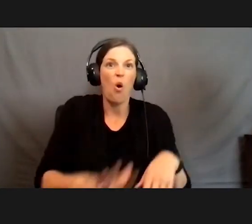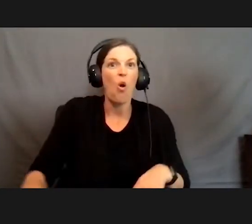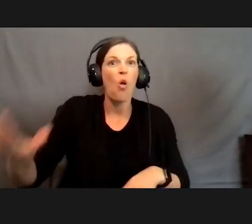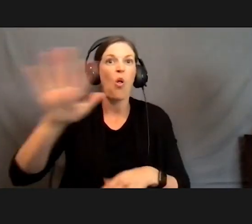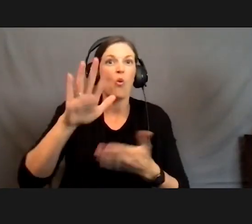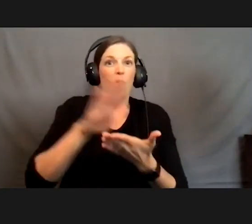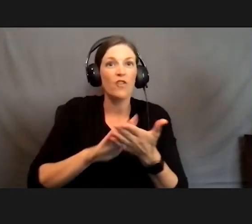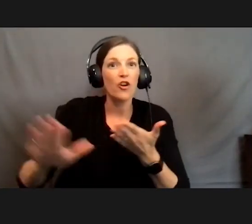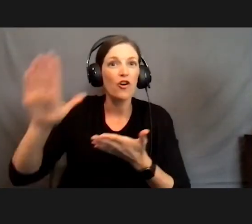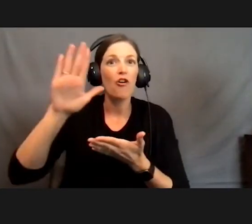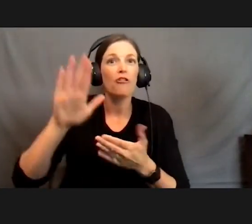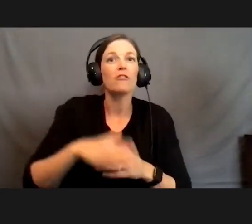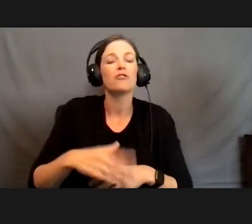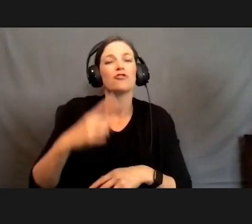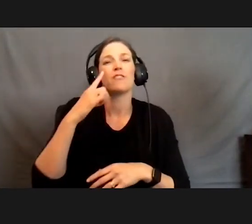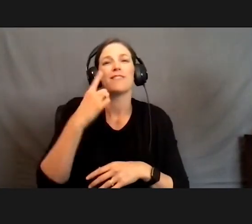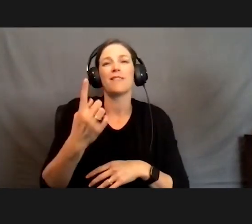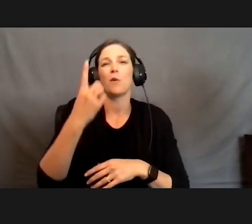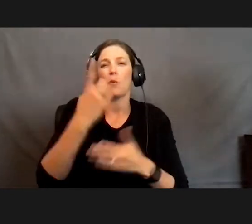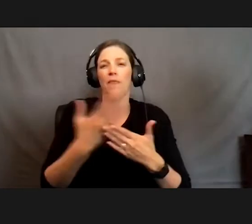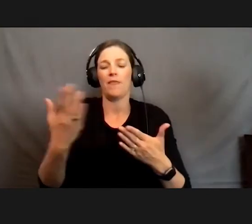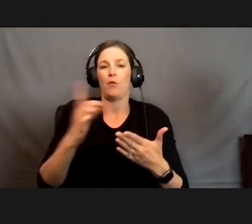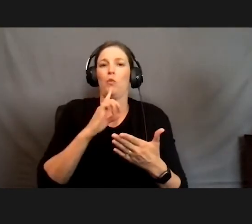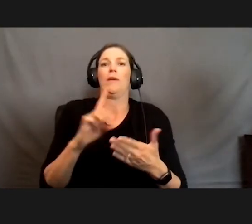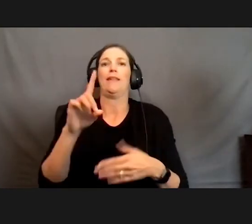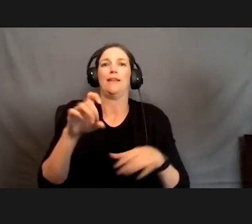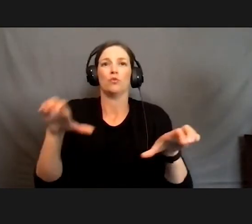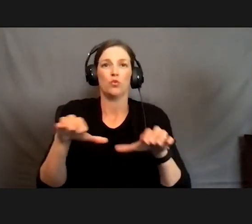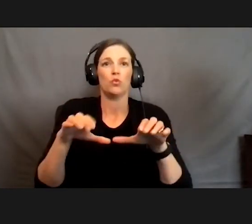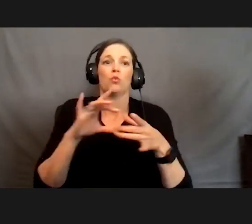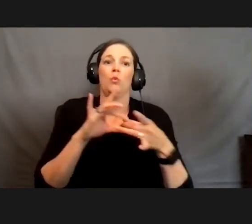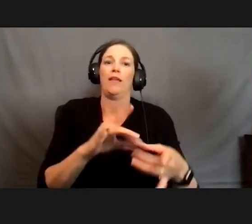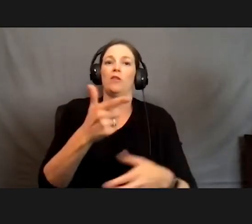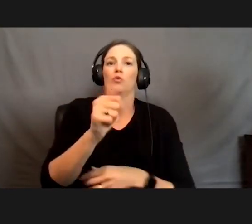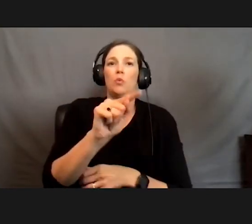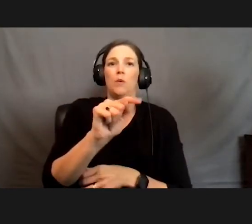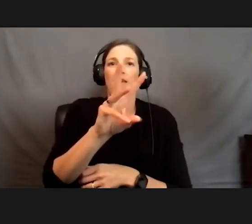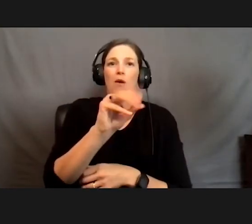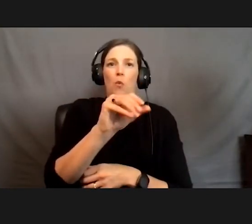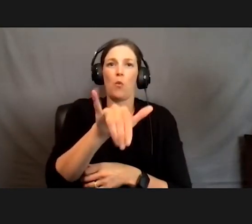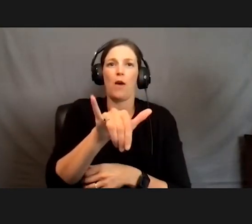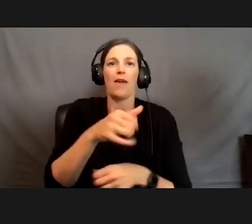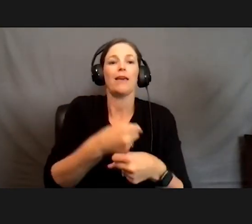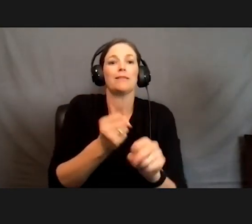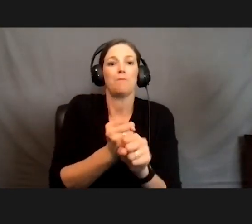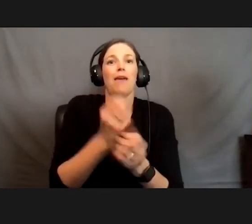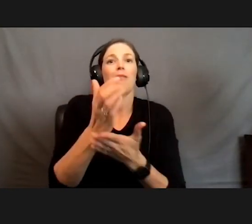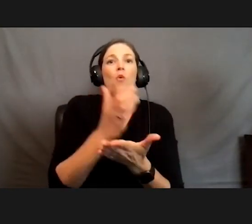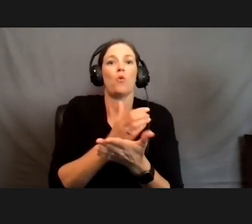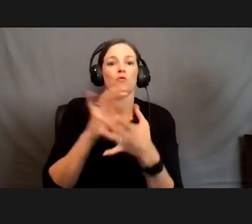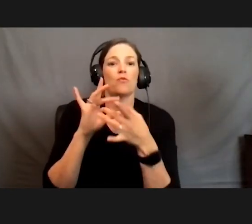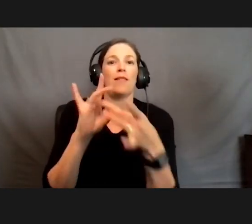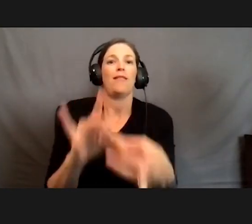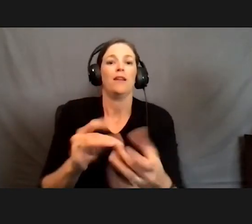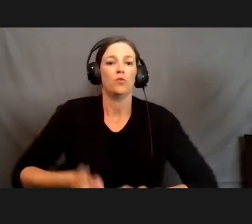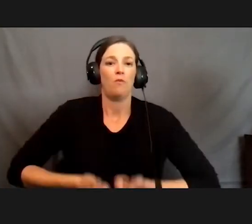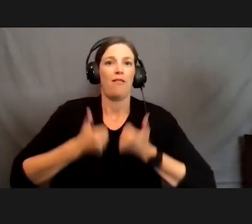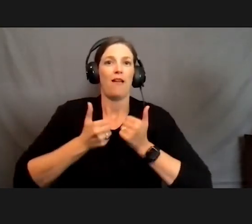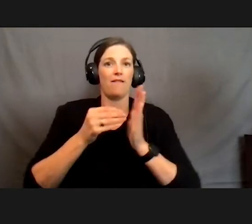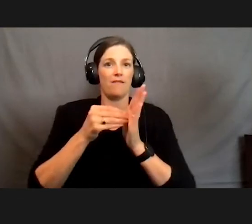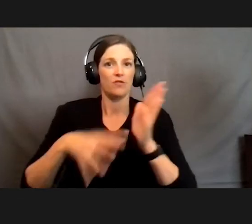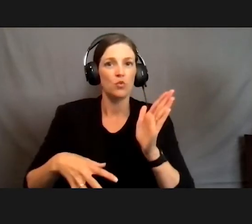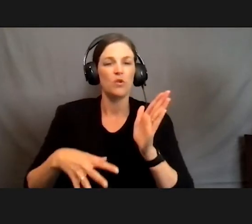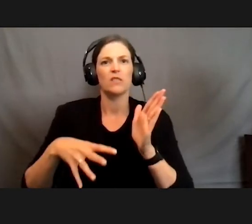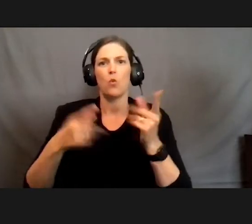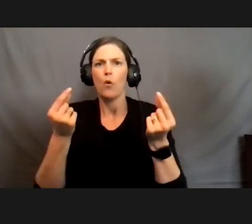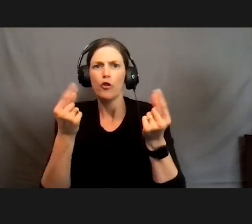I think one of the things that we really need to do, at least with gateway courses, is to kind of make those relevant to the lives of our students and what they're